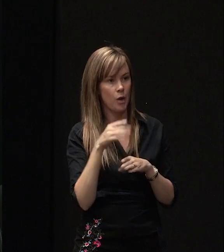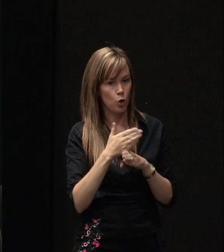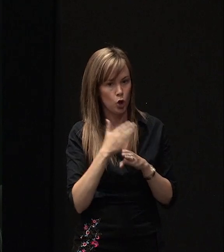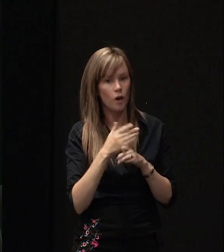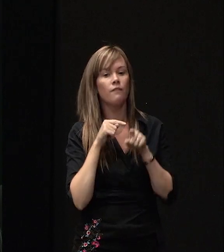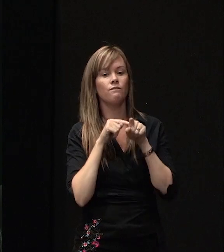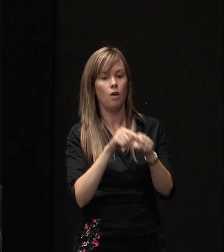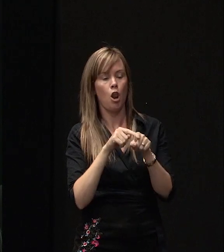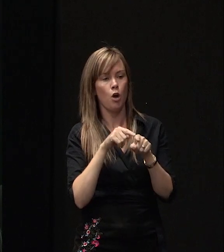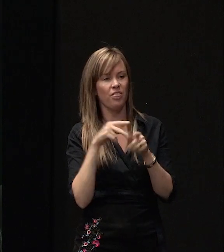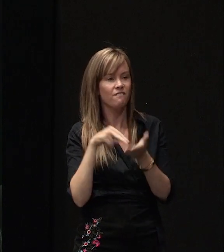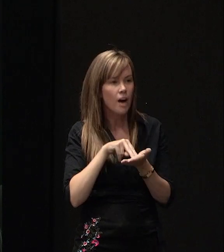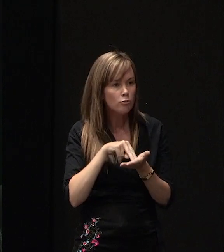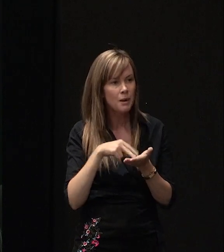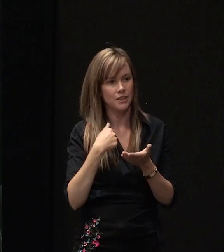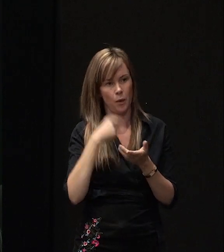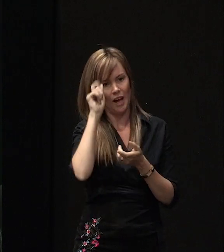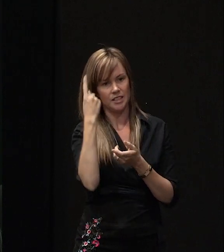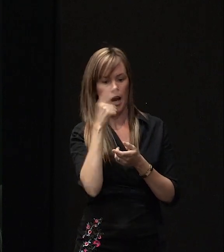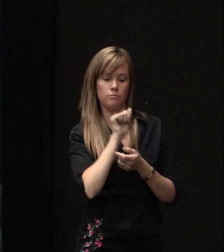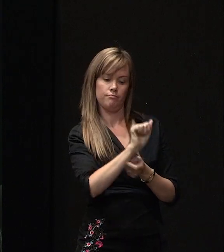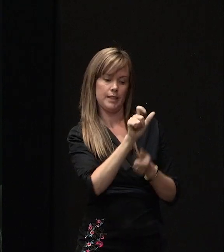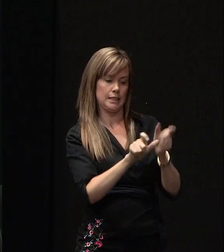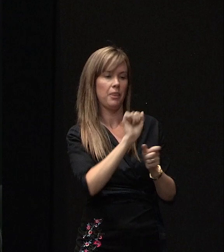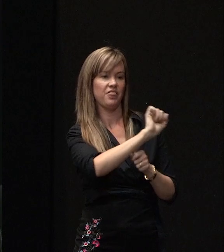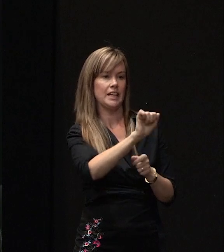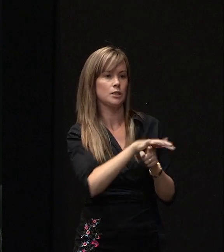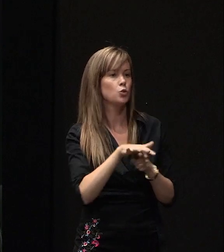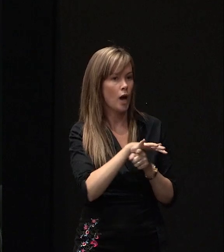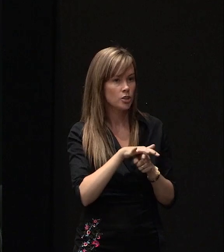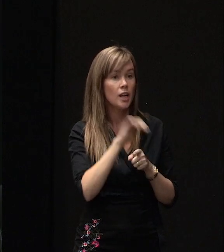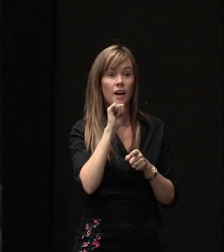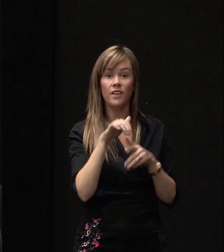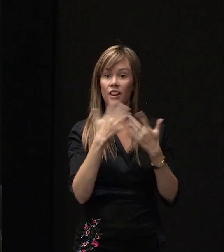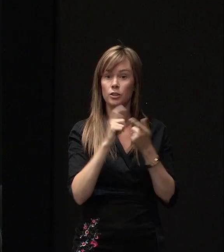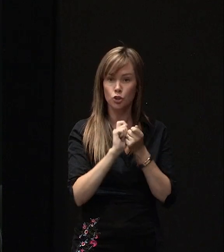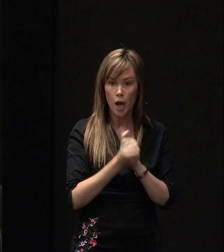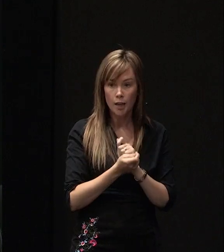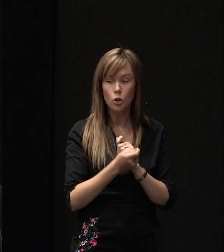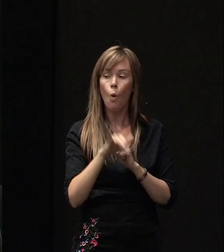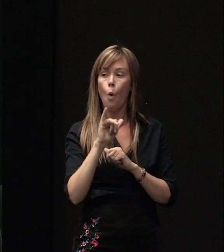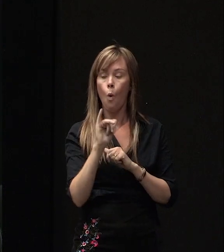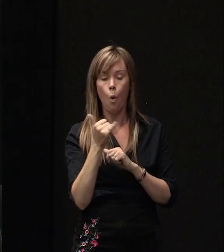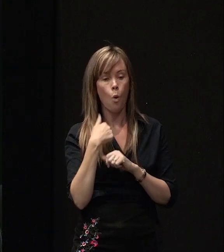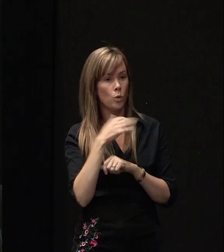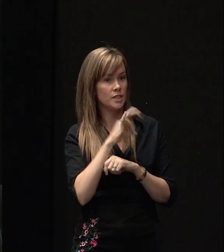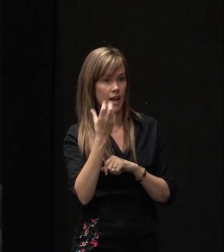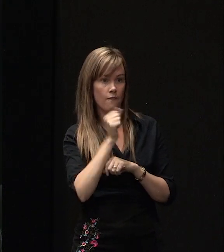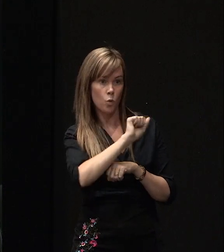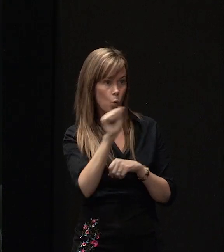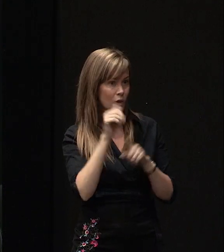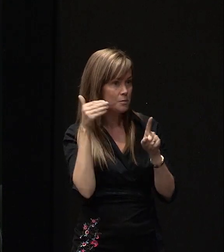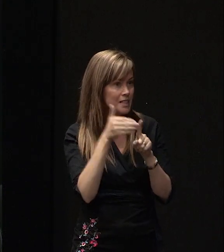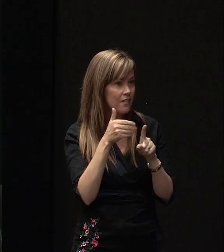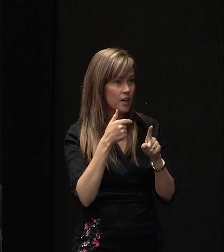priority or the vulnerability that we understood of the customers at the time. So if that changes, or if we didn't have your specific details,